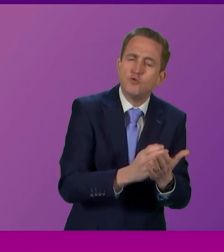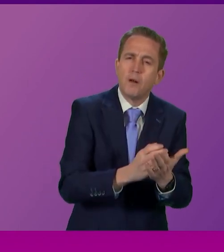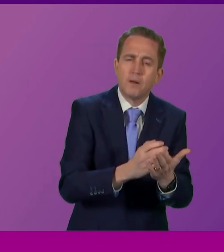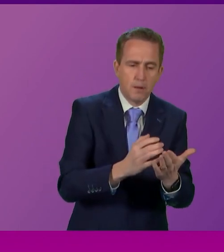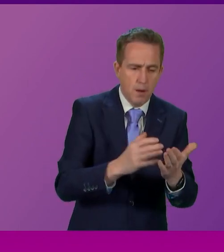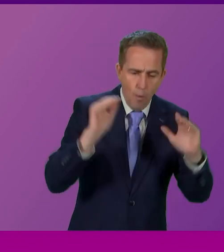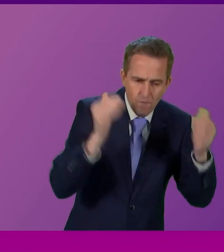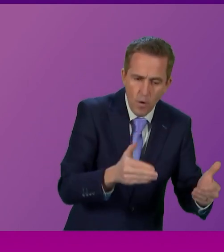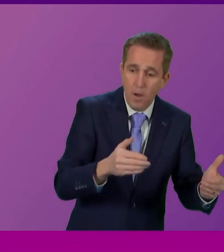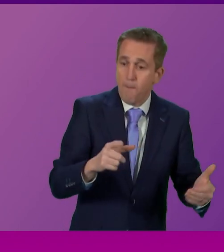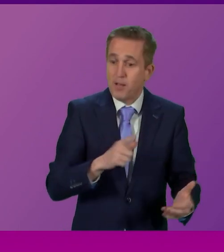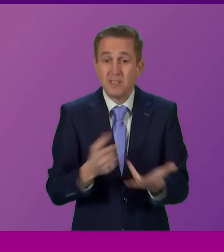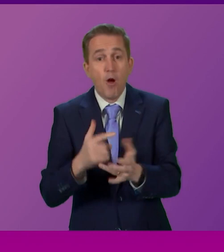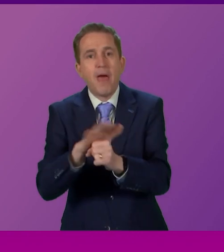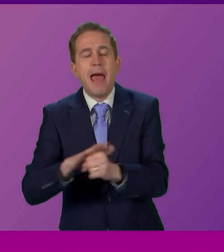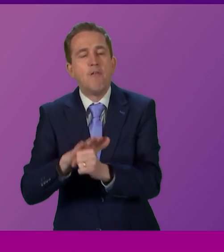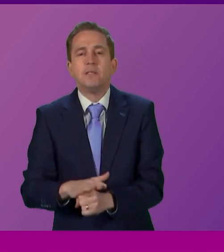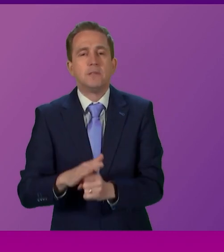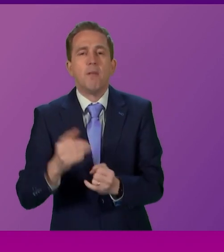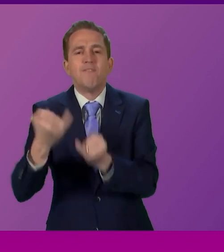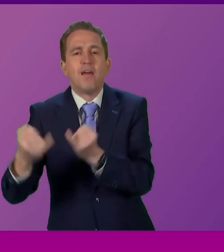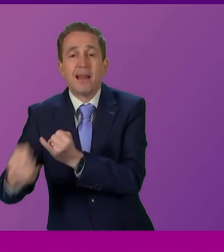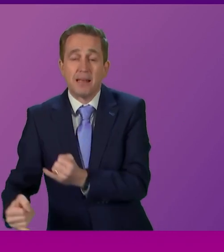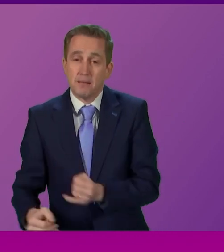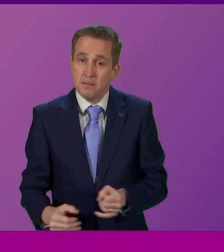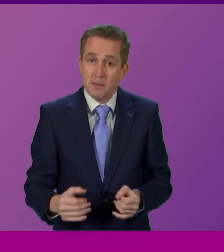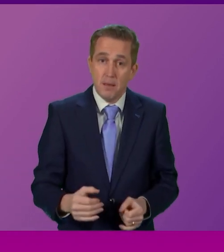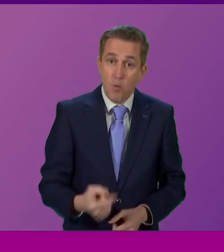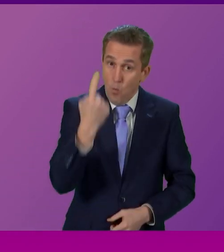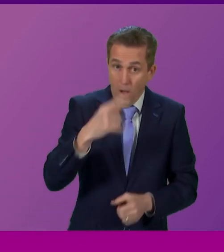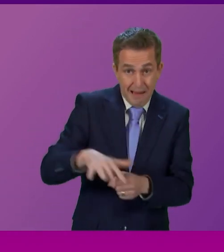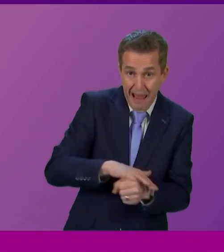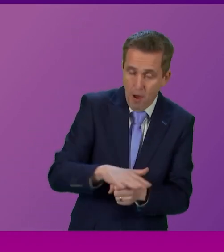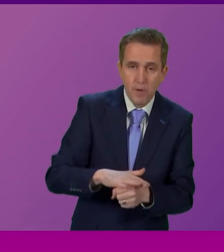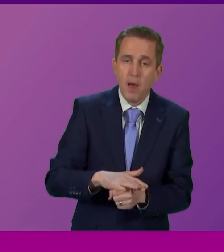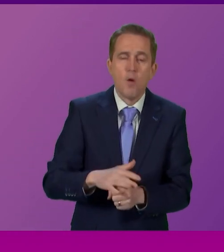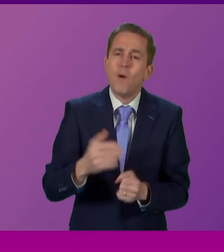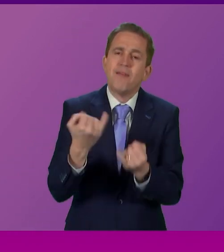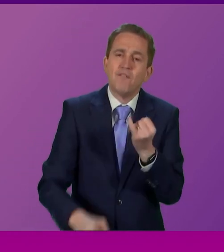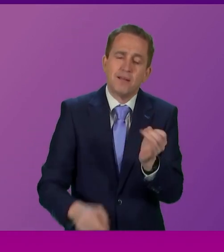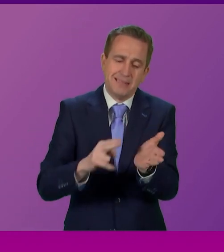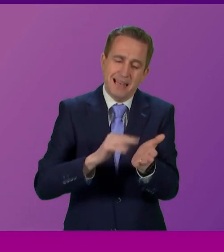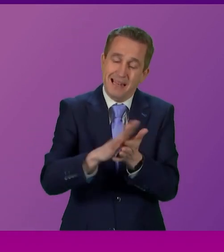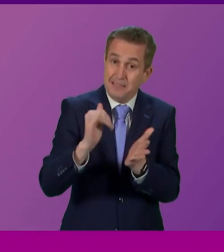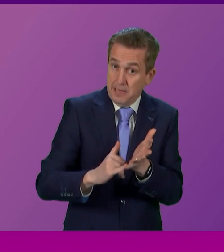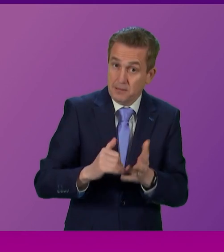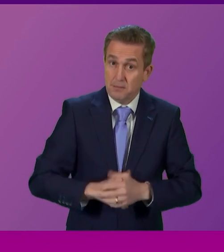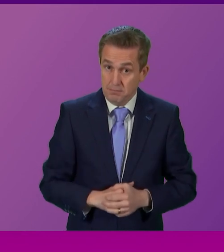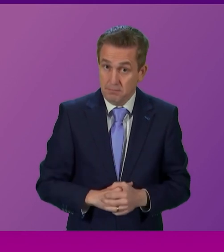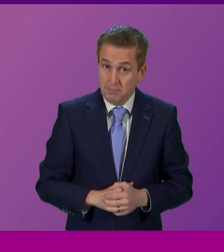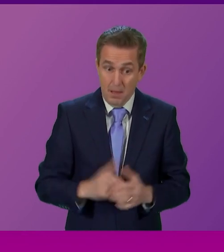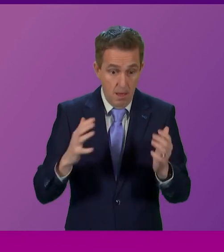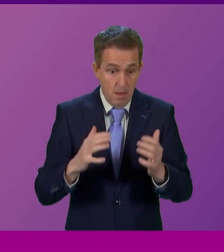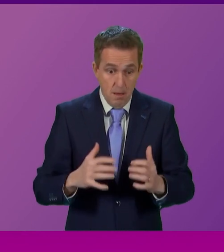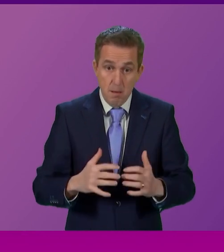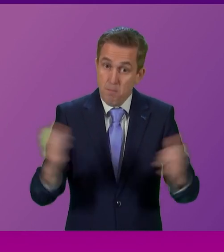monumentally elsewhere. Let's take the NHS as one obvious example. Parliament heard earlier today